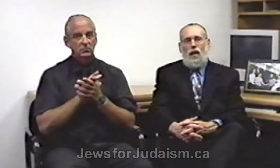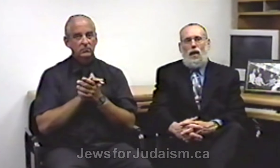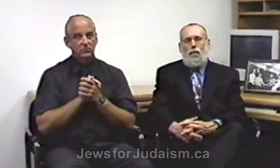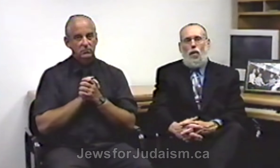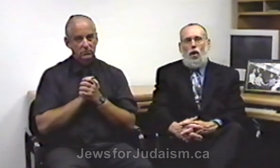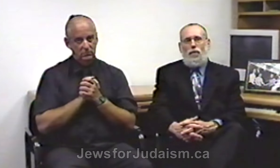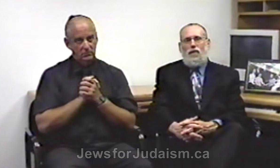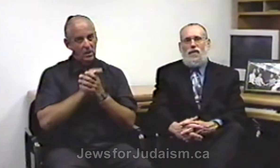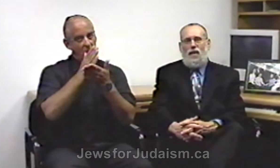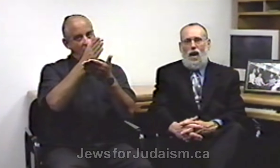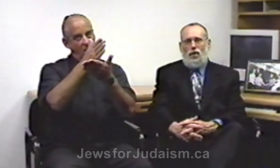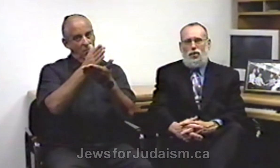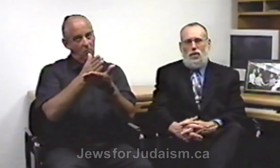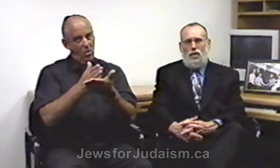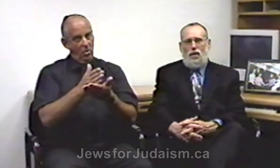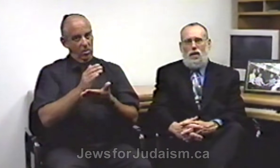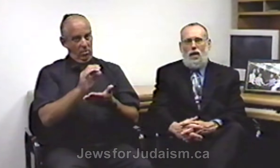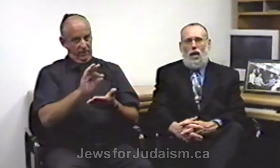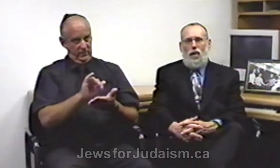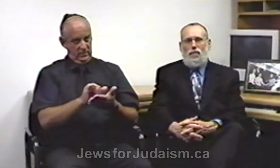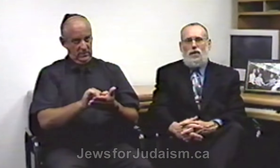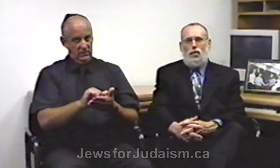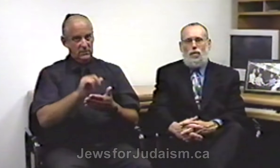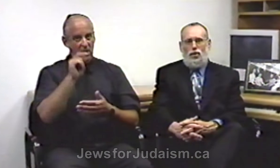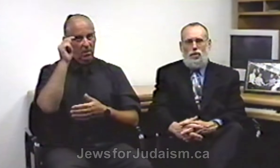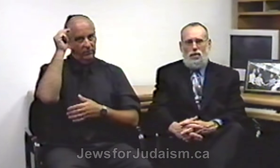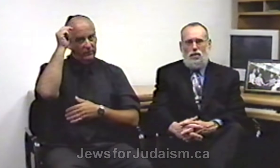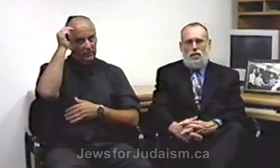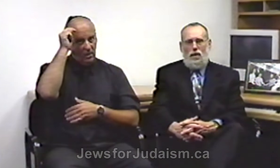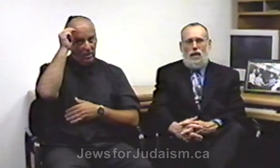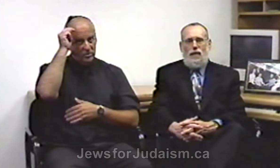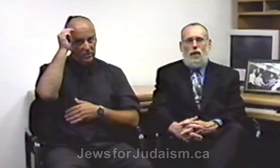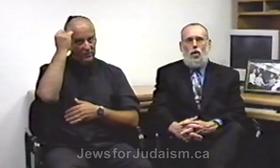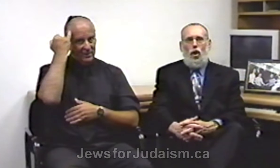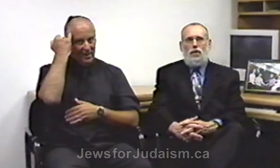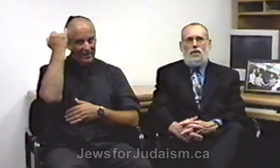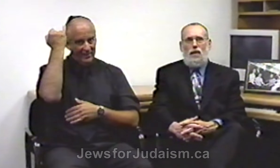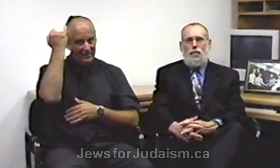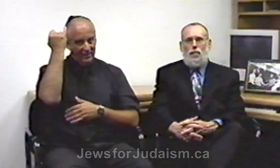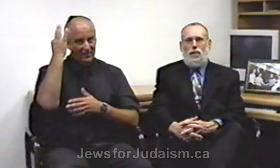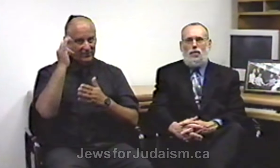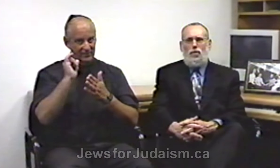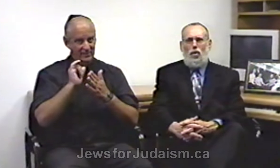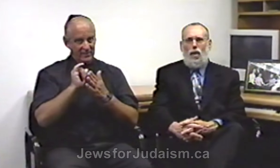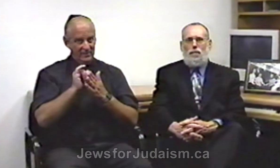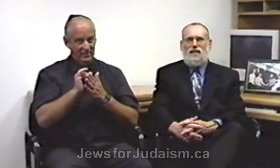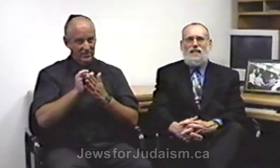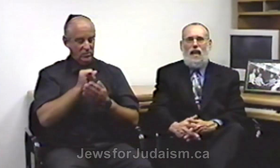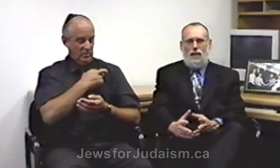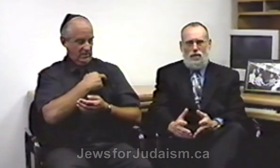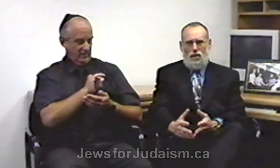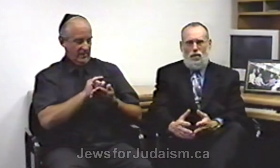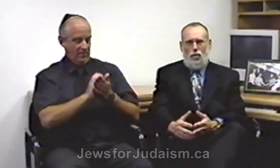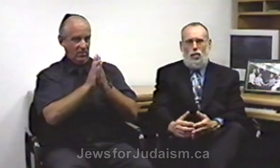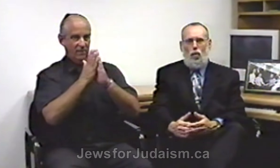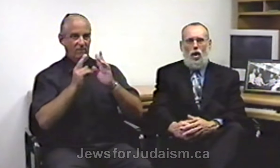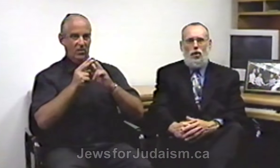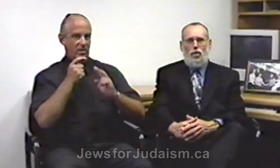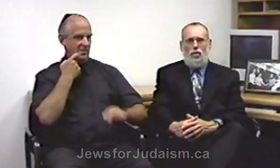Part of the theology of these Christians that causes them to be so obsessed with wanting to